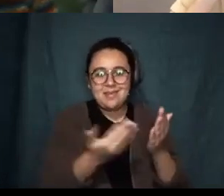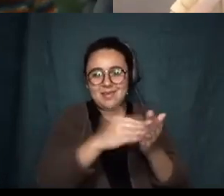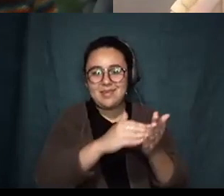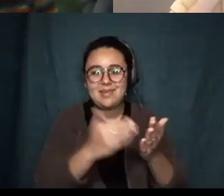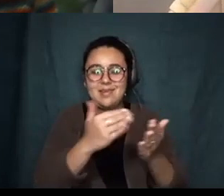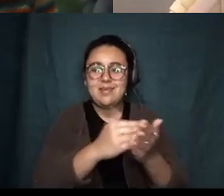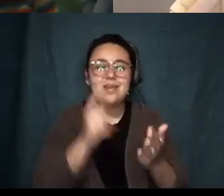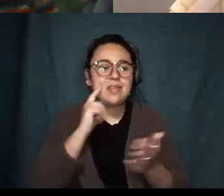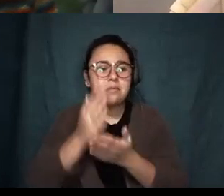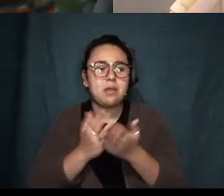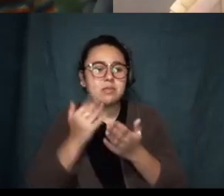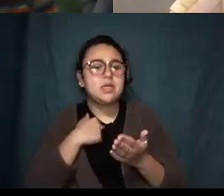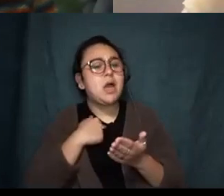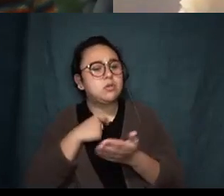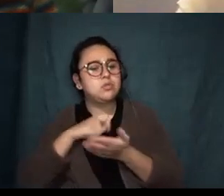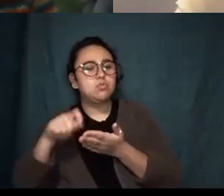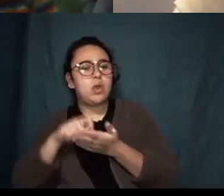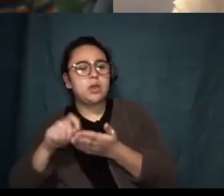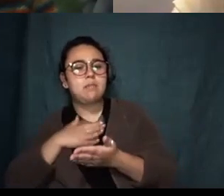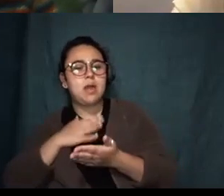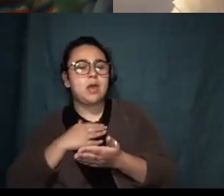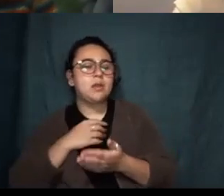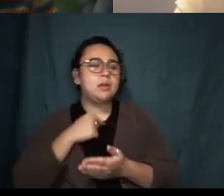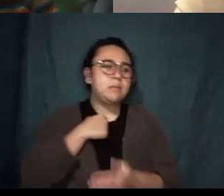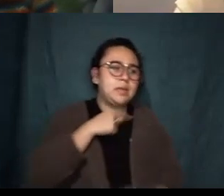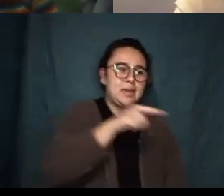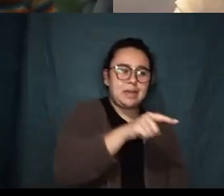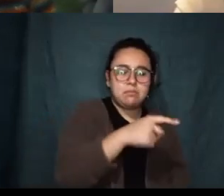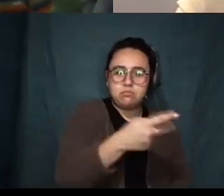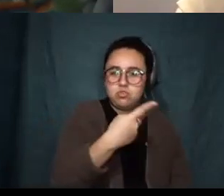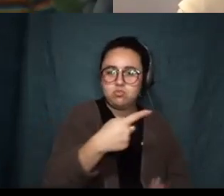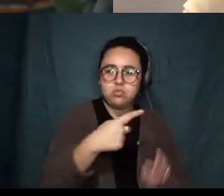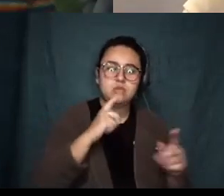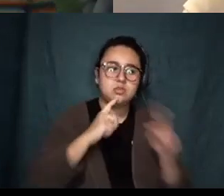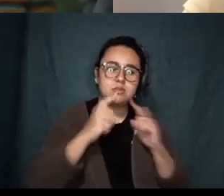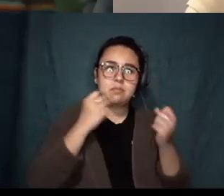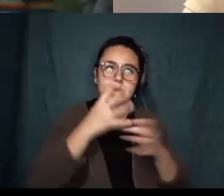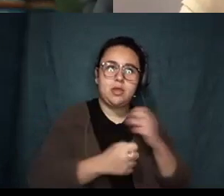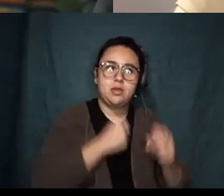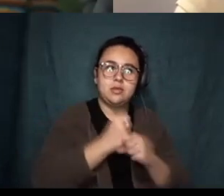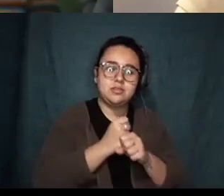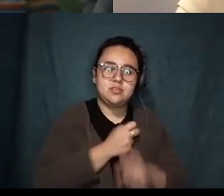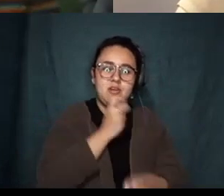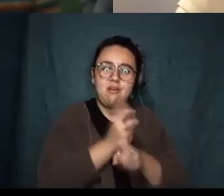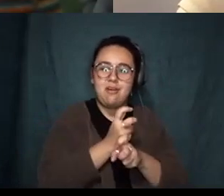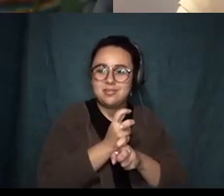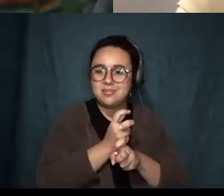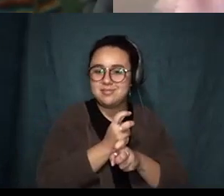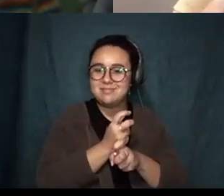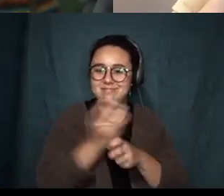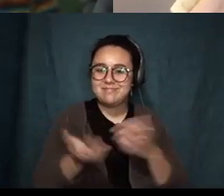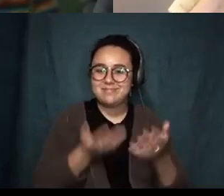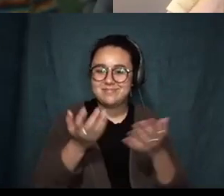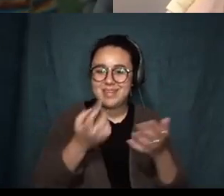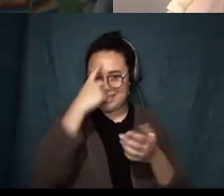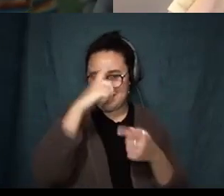working on my own and Nate and I have been in conversation for so many years now that it's hard to it's hard to think